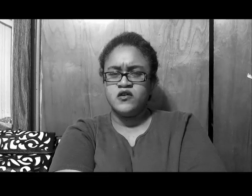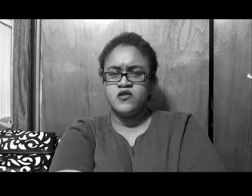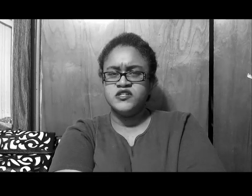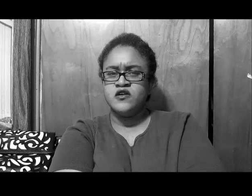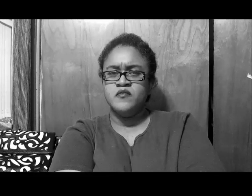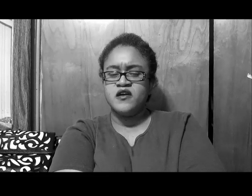know,